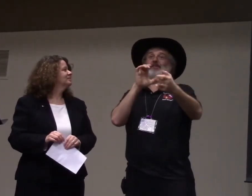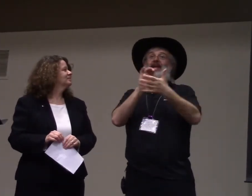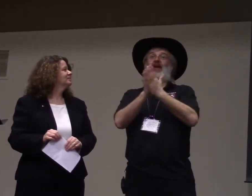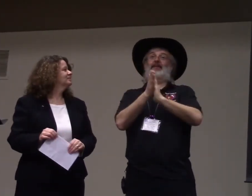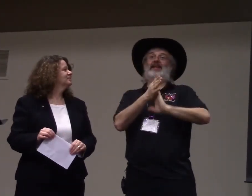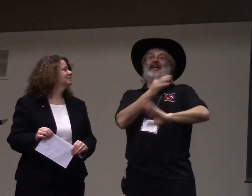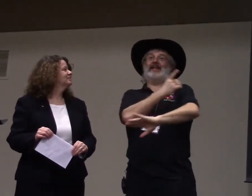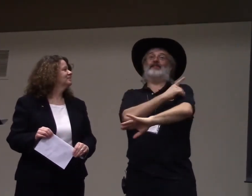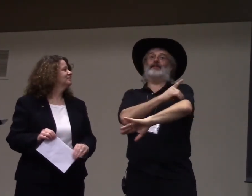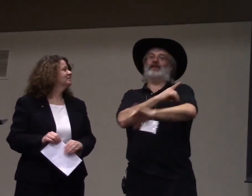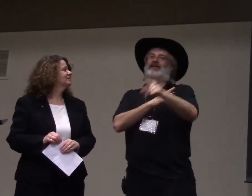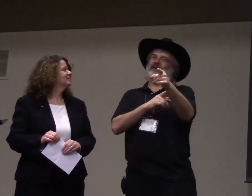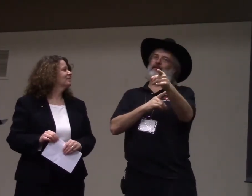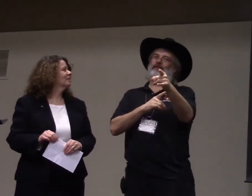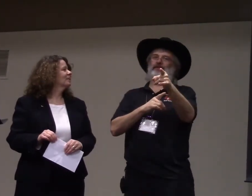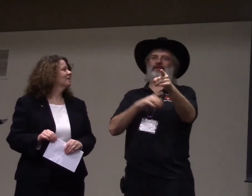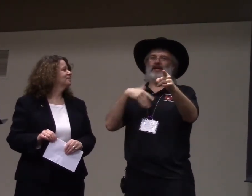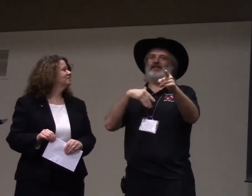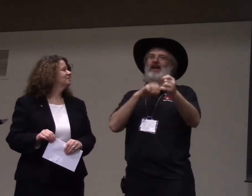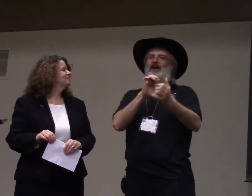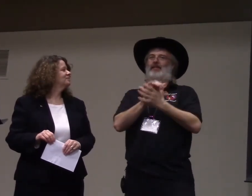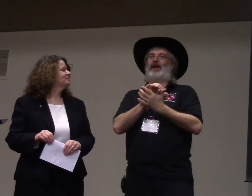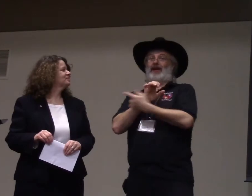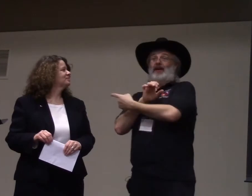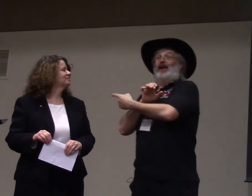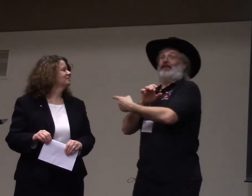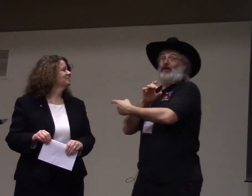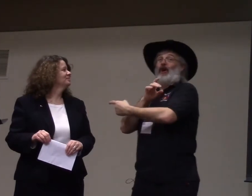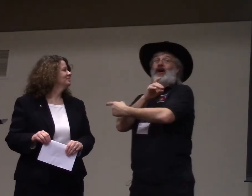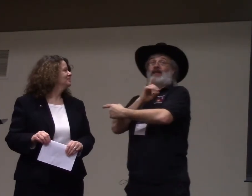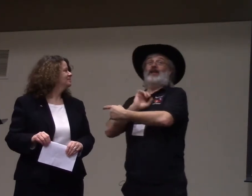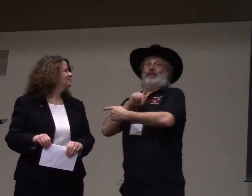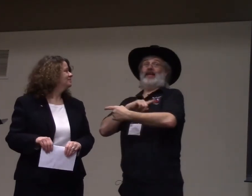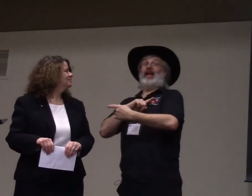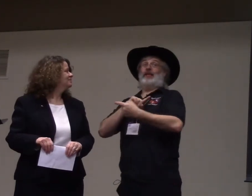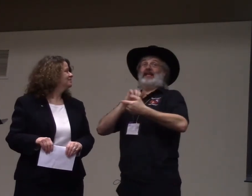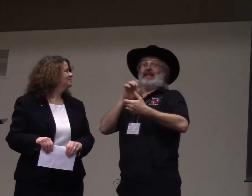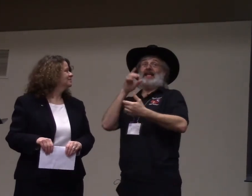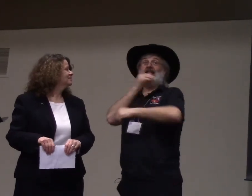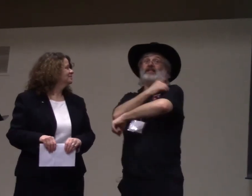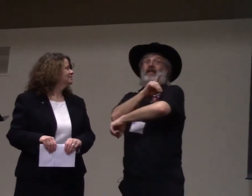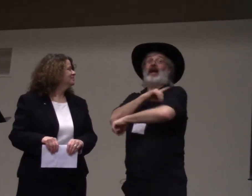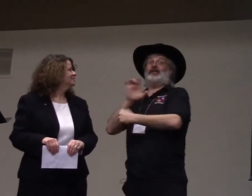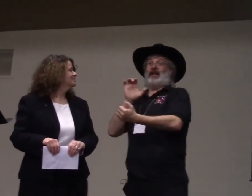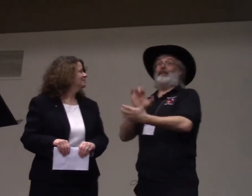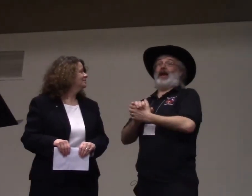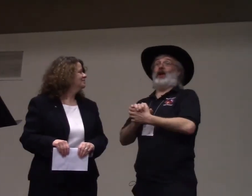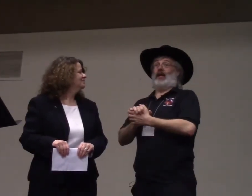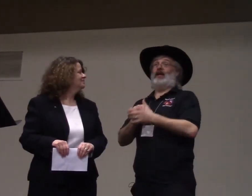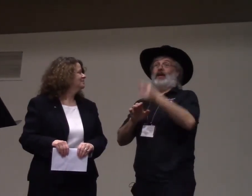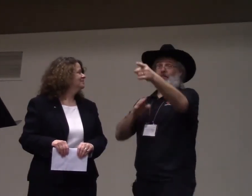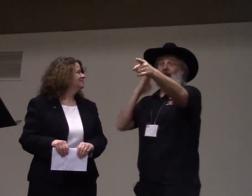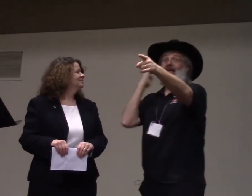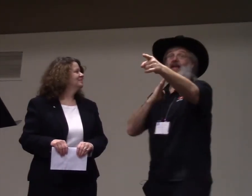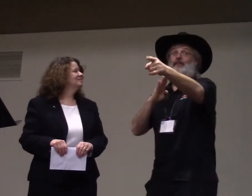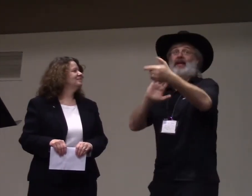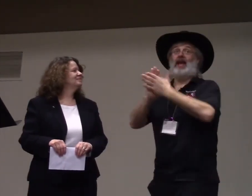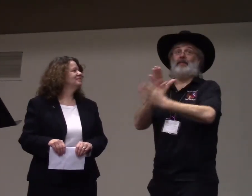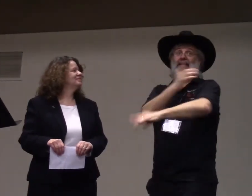became a deaconess. But, you know, she hasn't gotten married. Dawn, became a deaconess. And she got married. Becky, became a